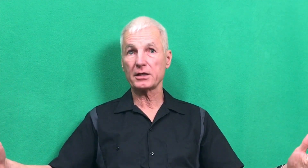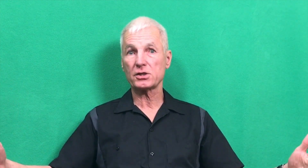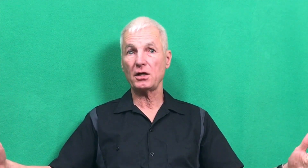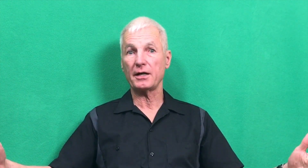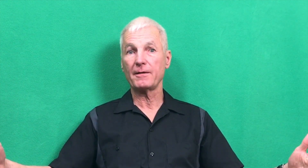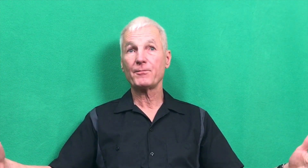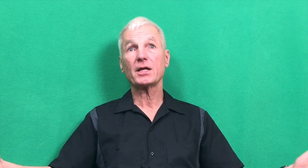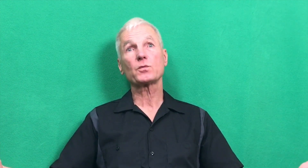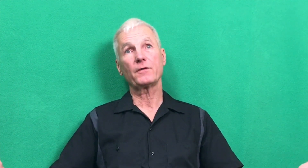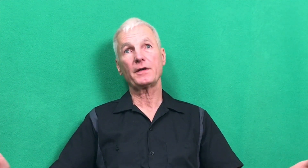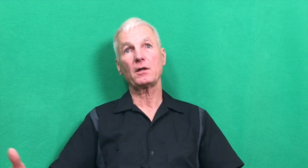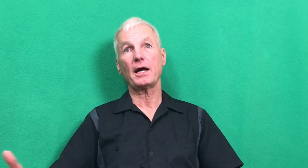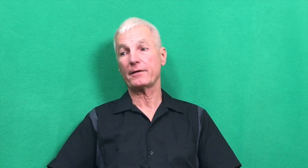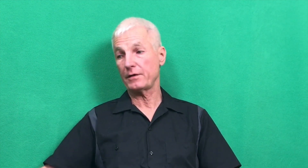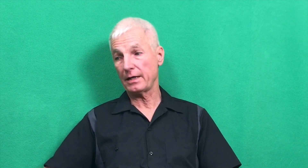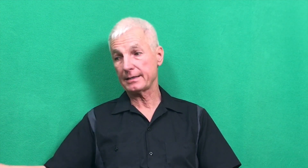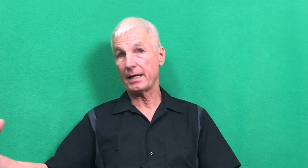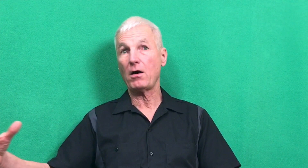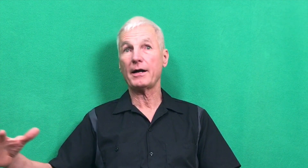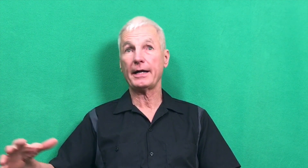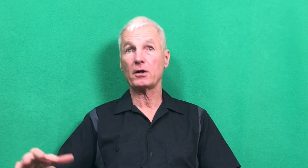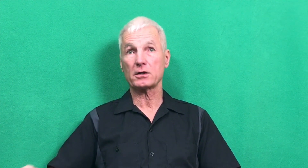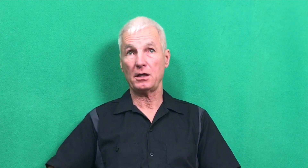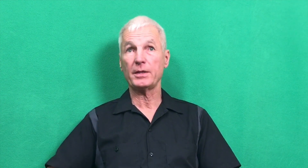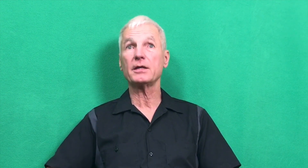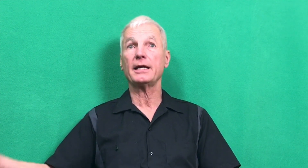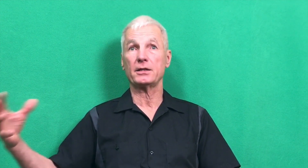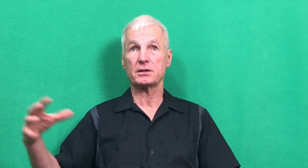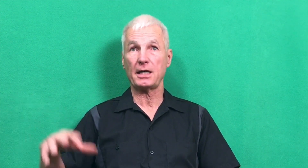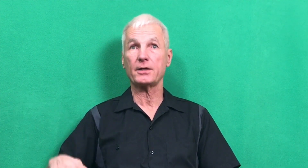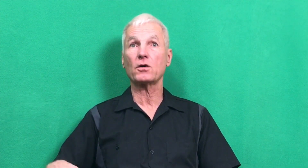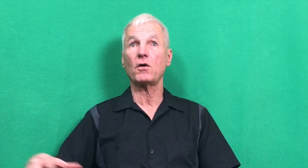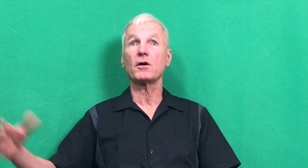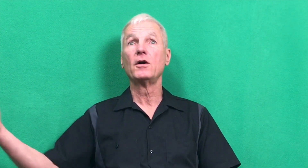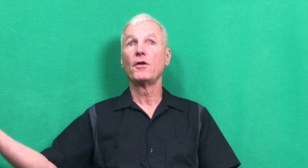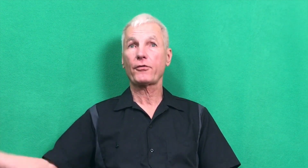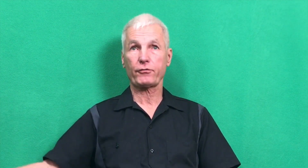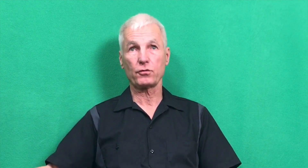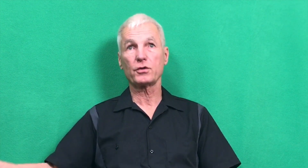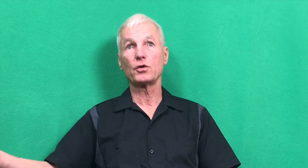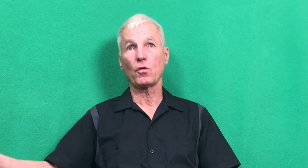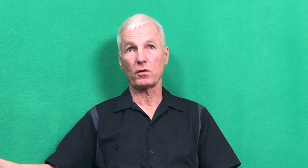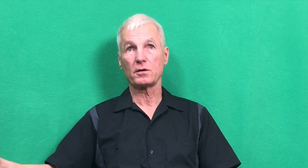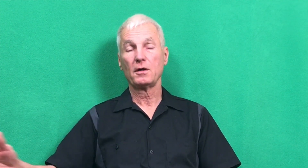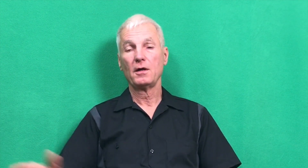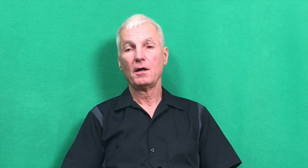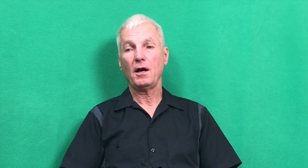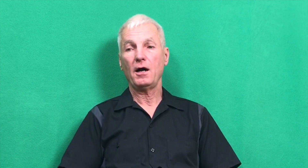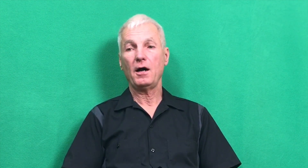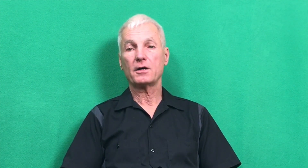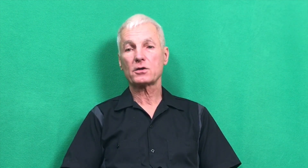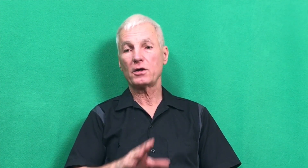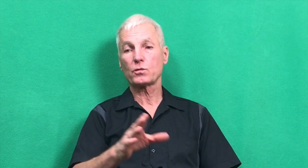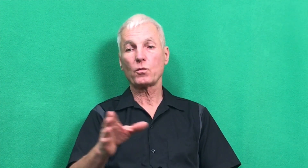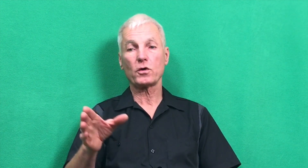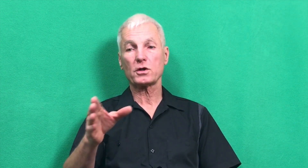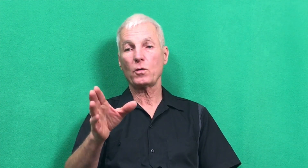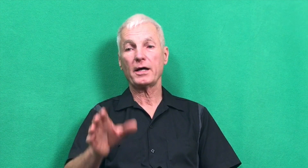shut. That's what it felt like. felt like that hot air coming inside the car through the door. So, as we worked our way